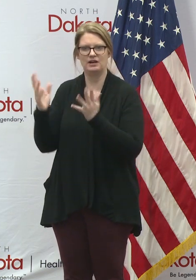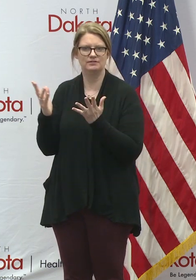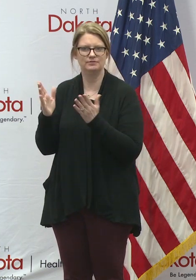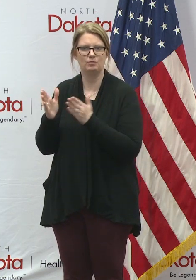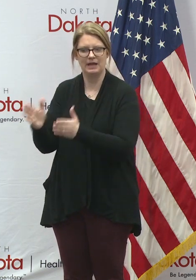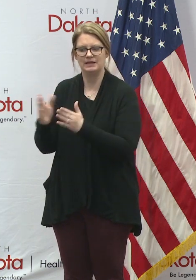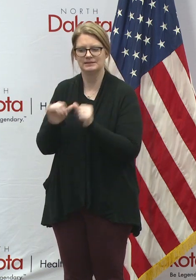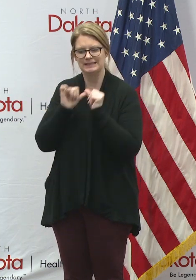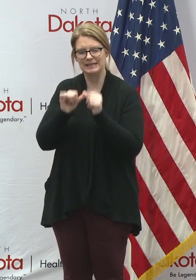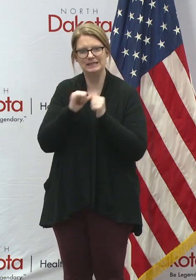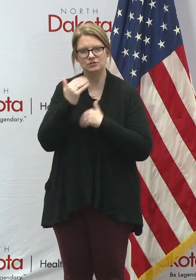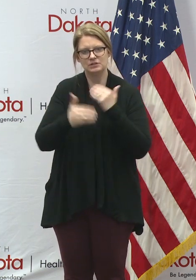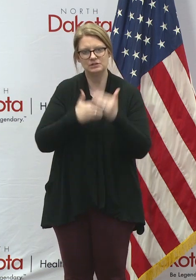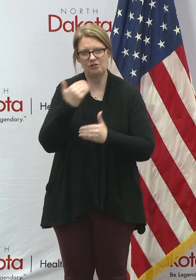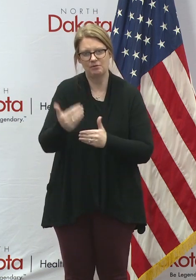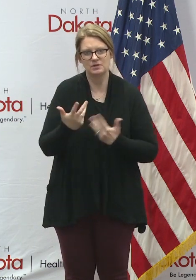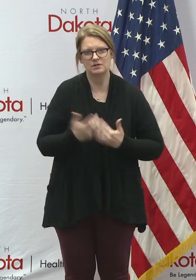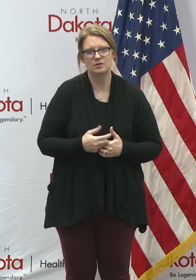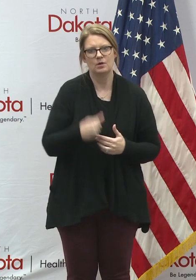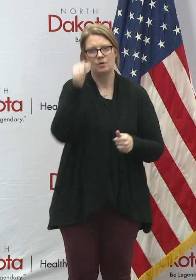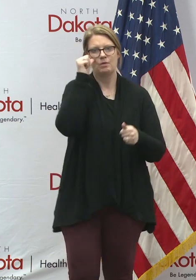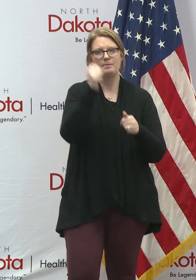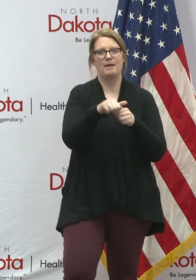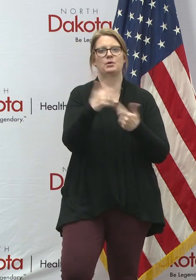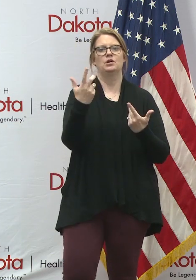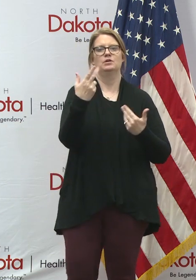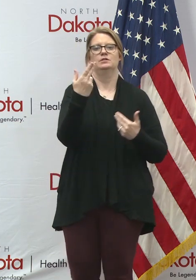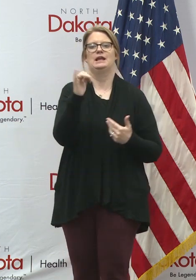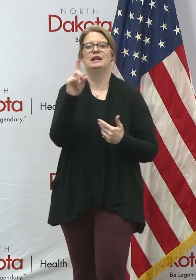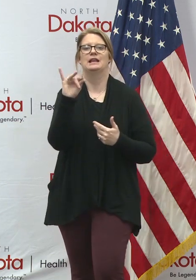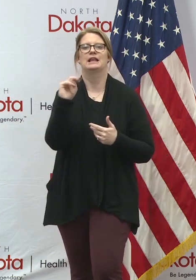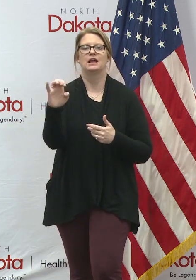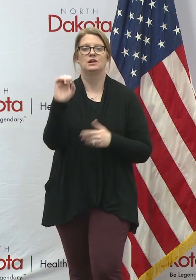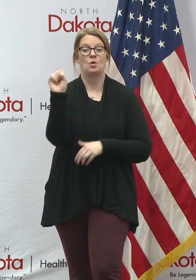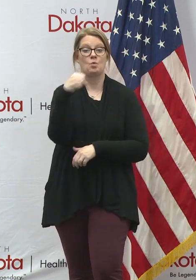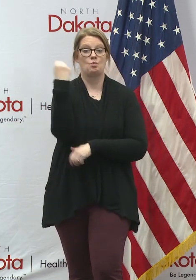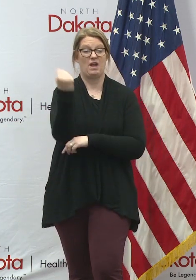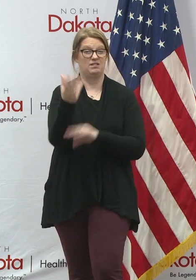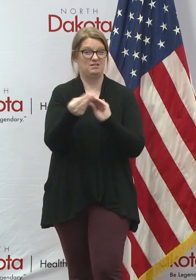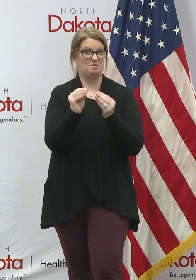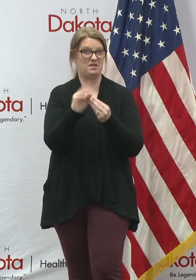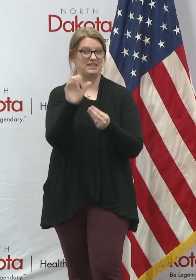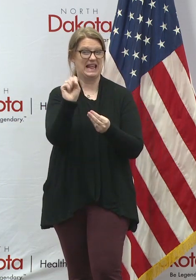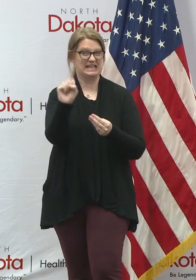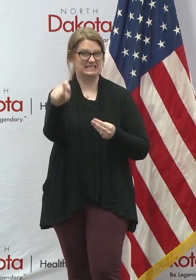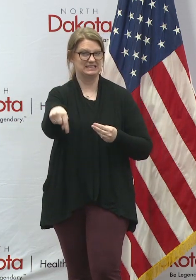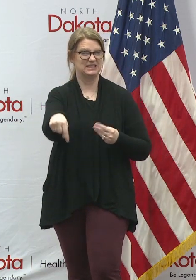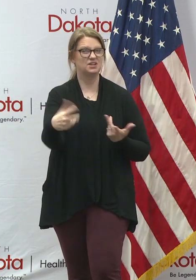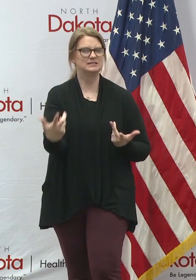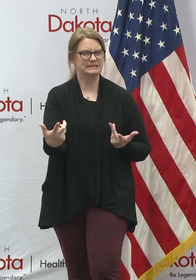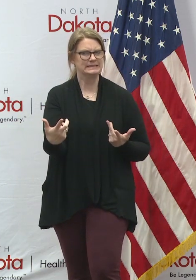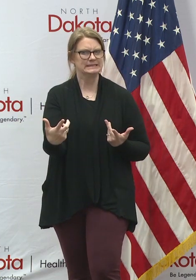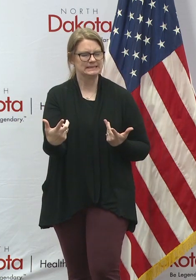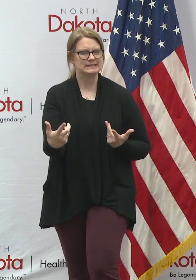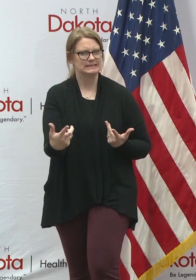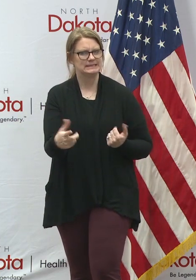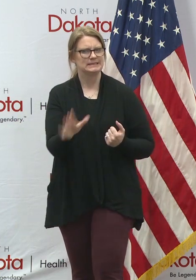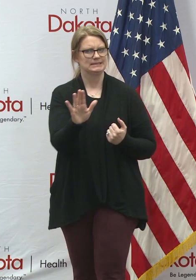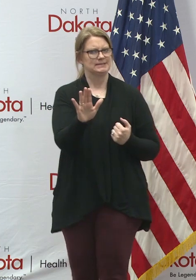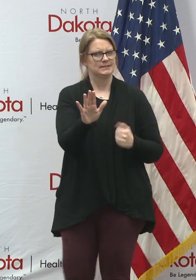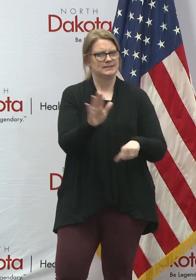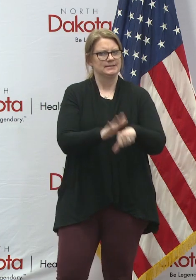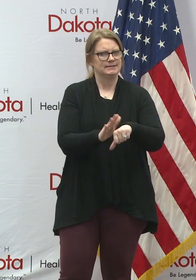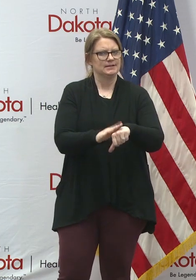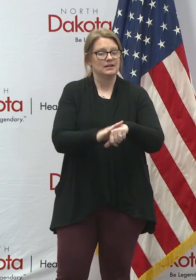Uh, keep charging. And, uh, again, remember, you know, headline today, record number of cases. Uh, really wanna make sure that if you're, uh,